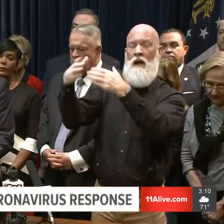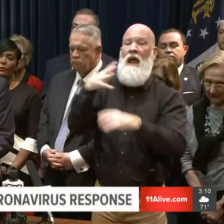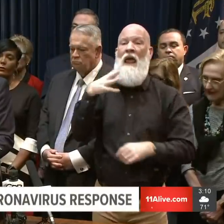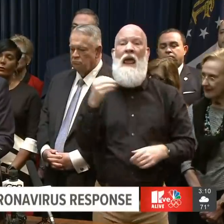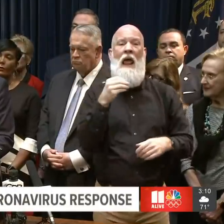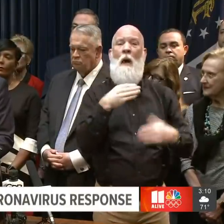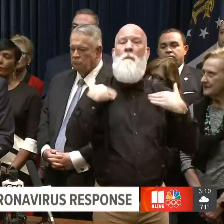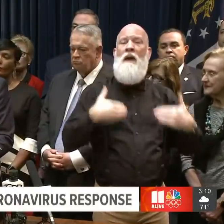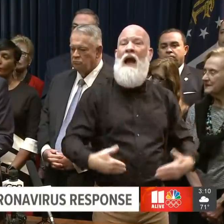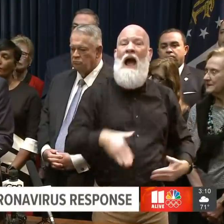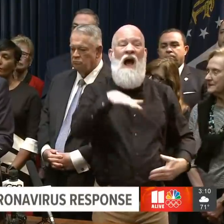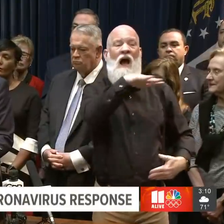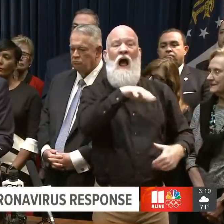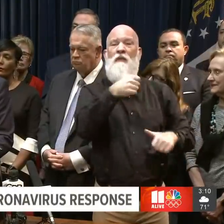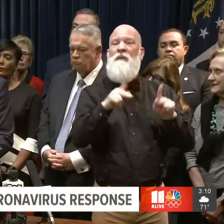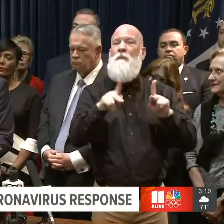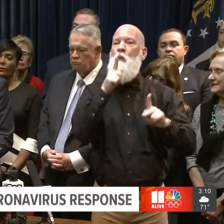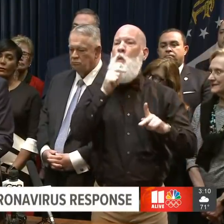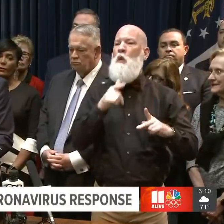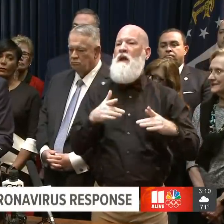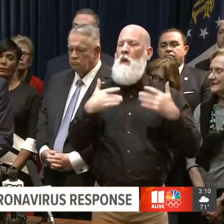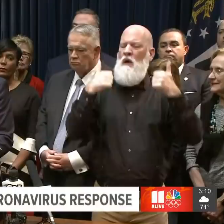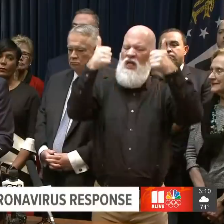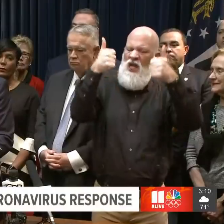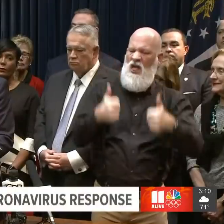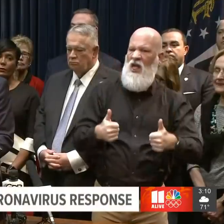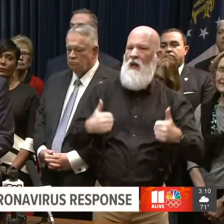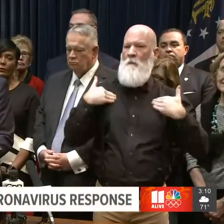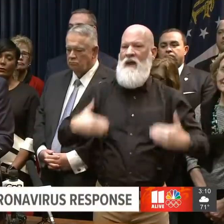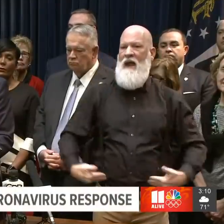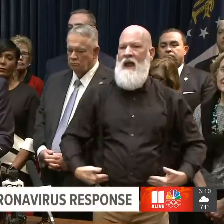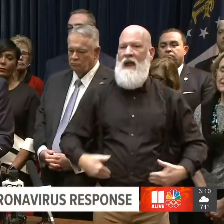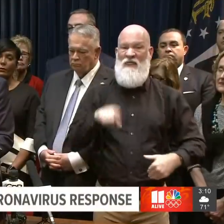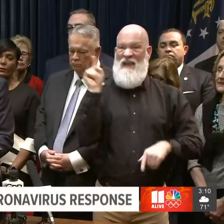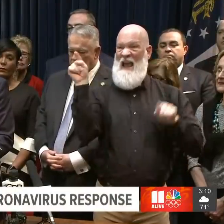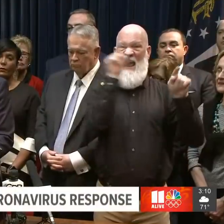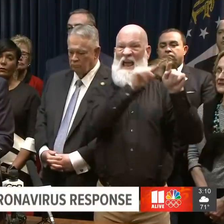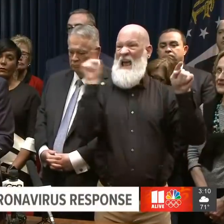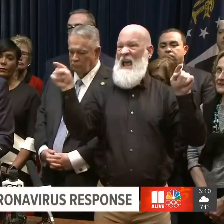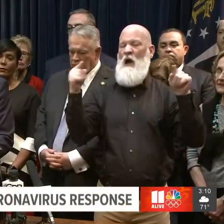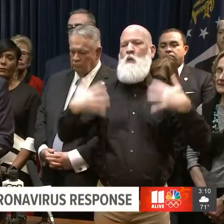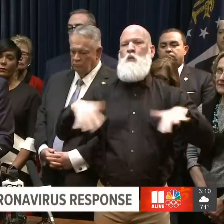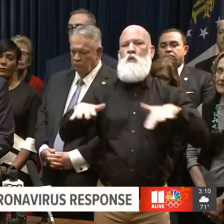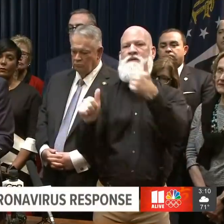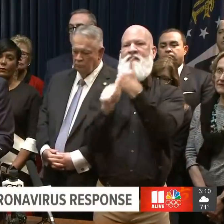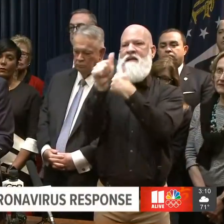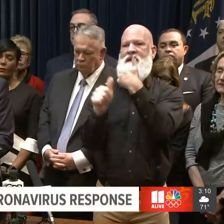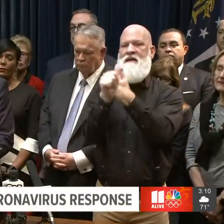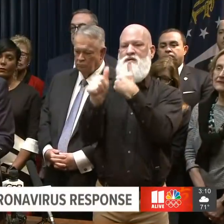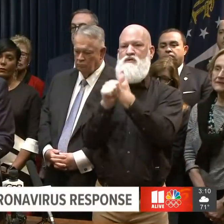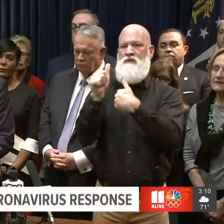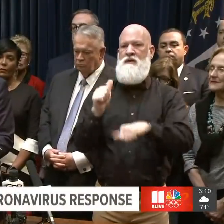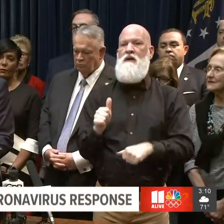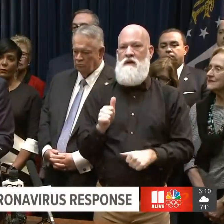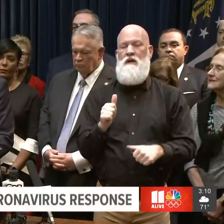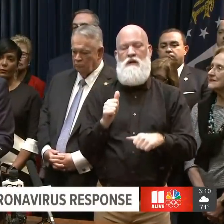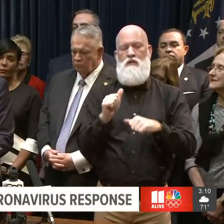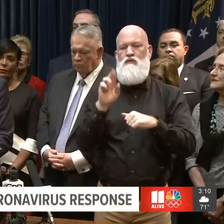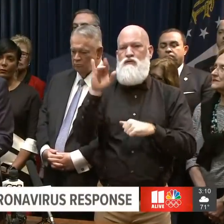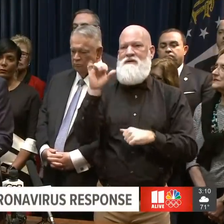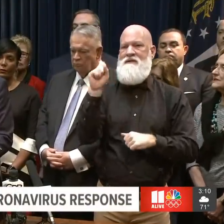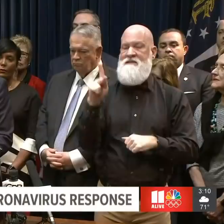from exposure to coronavirus. We must take extra care around elderly individuals,